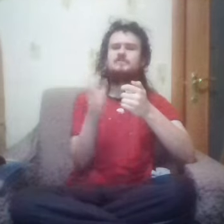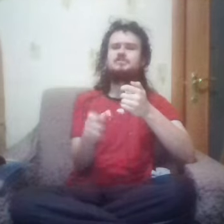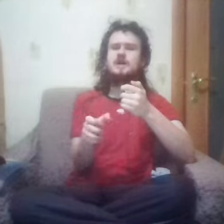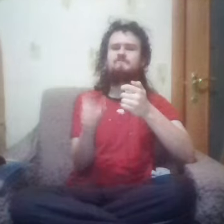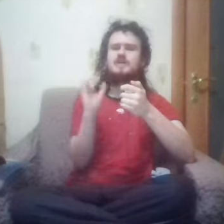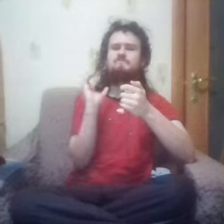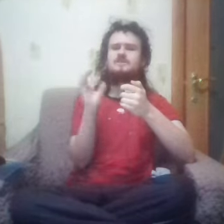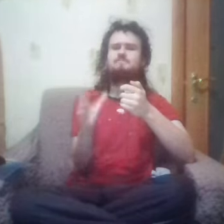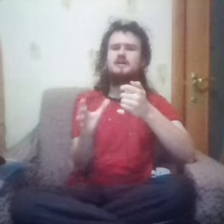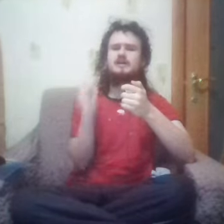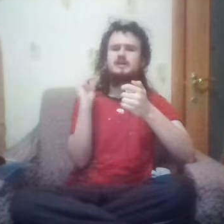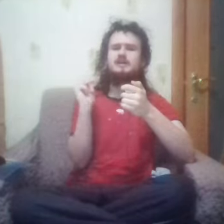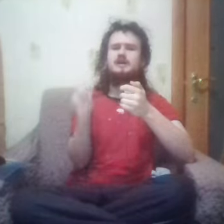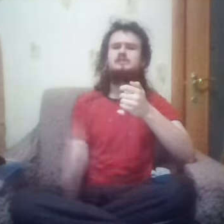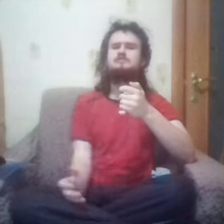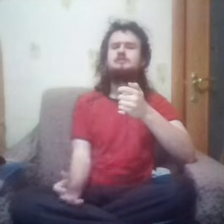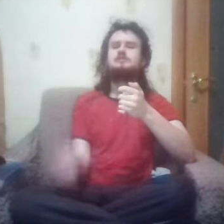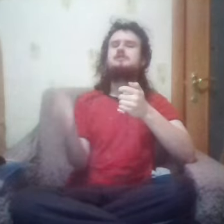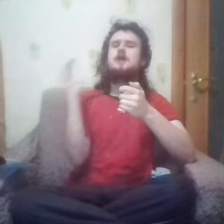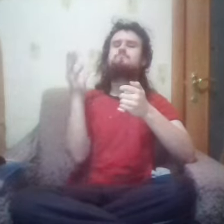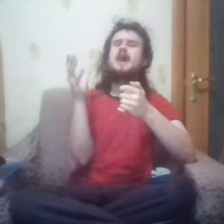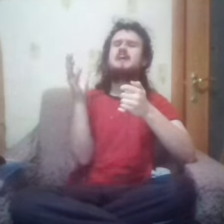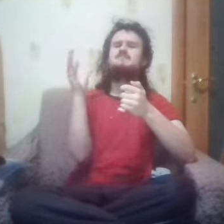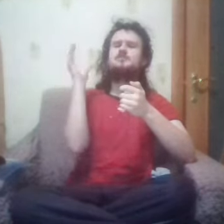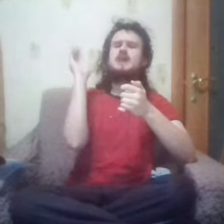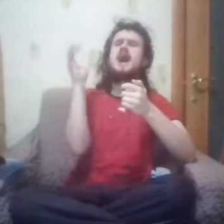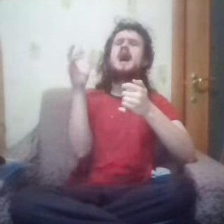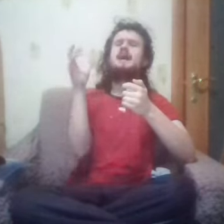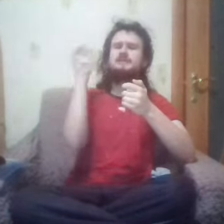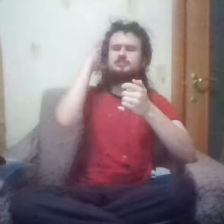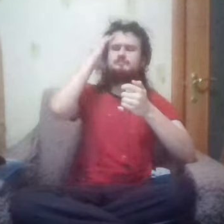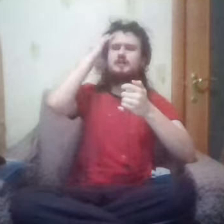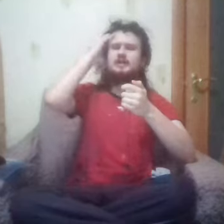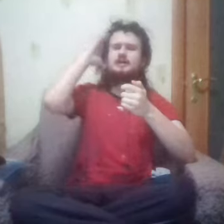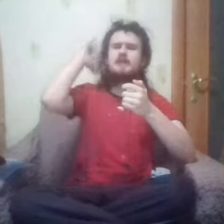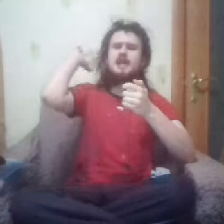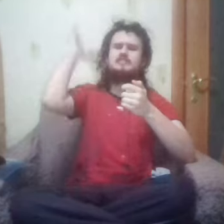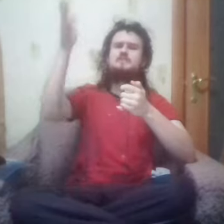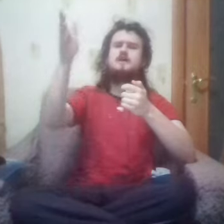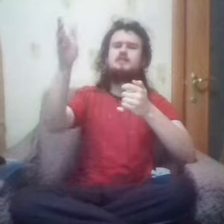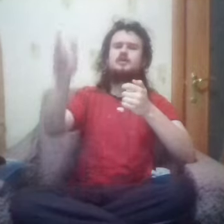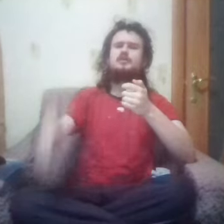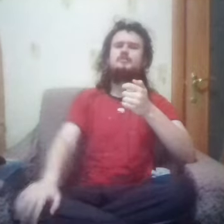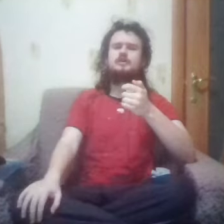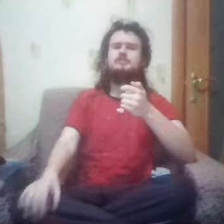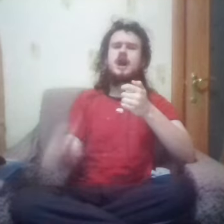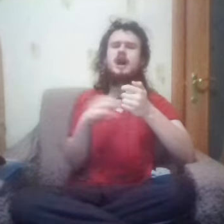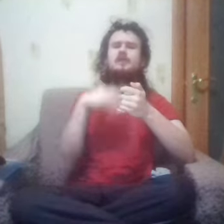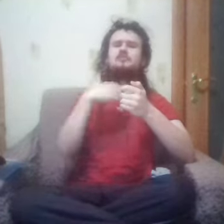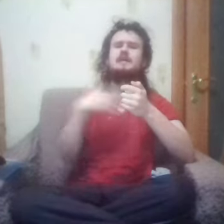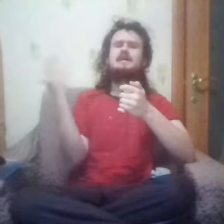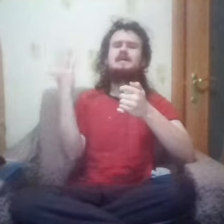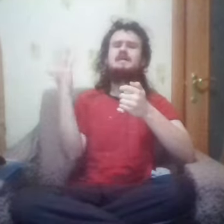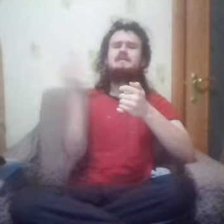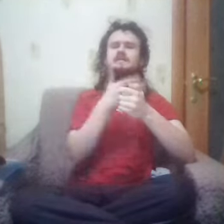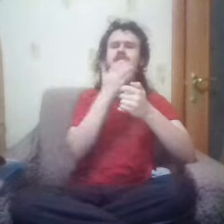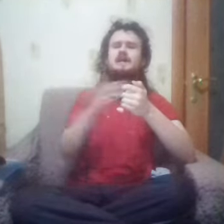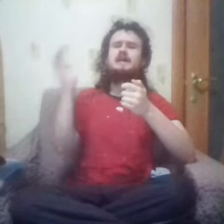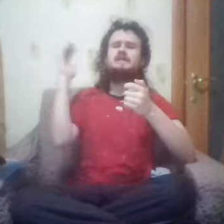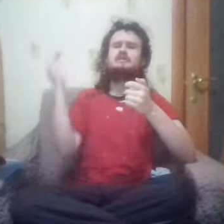something that's better The price was high to pay But the memories are crying like a